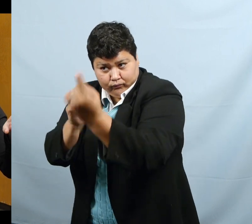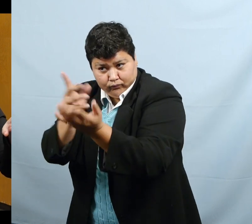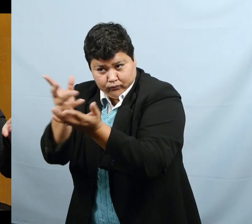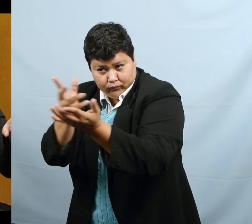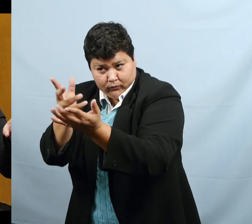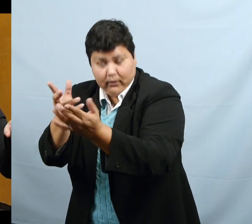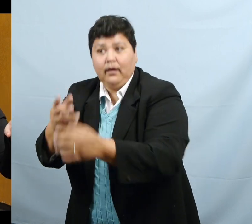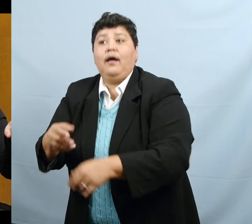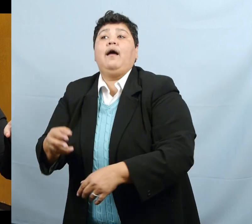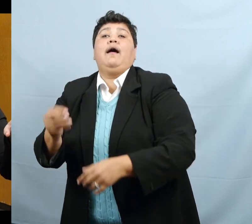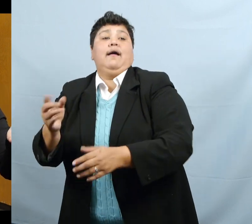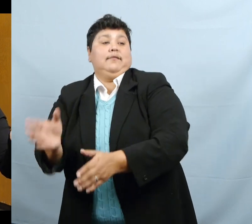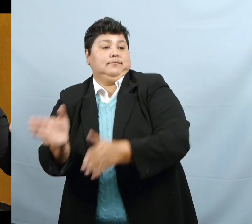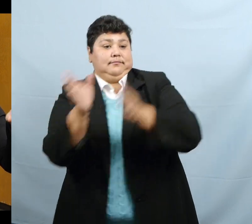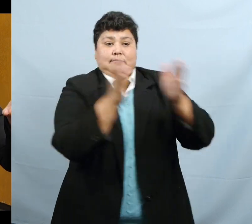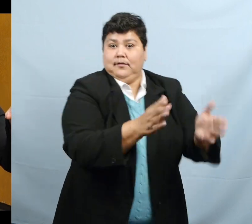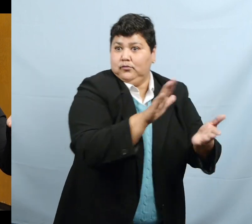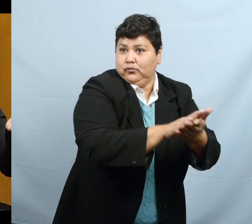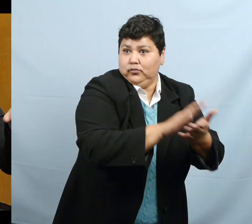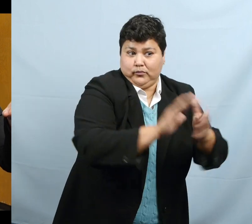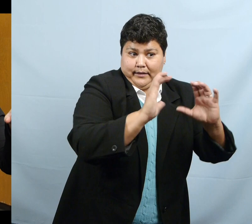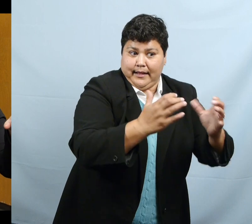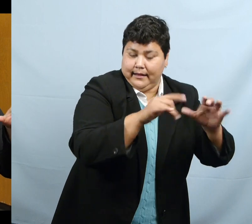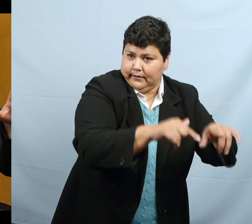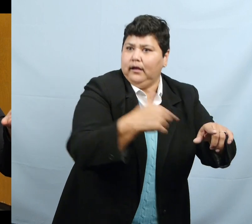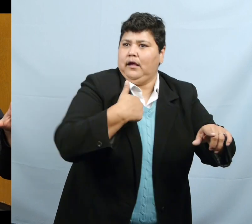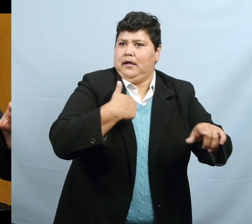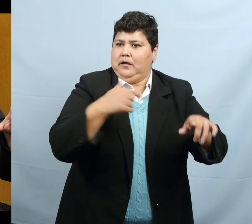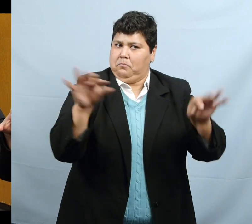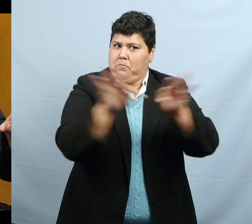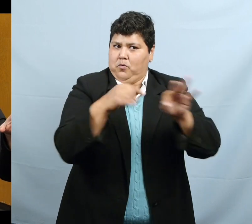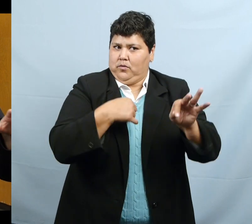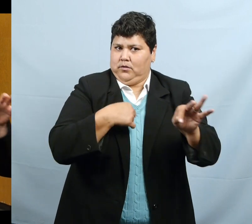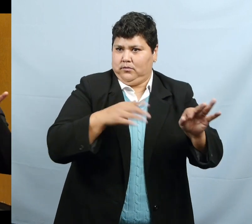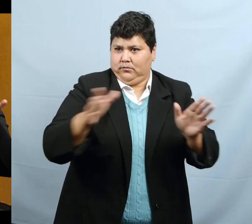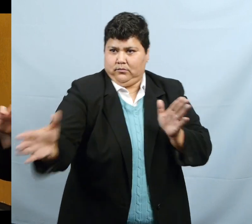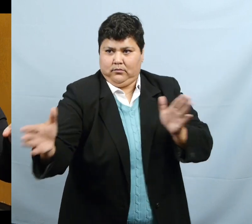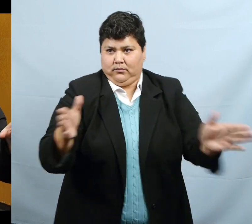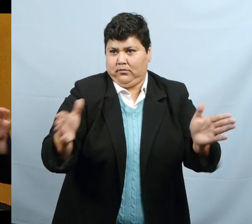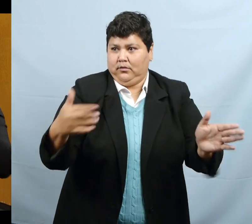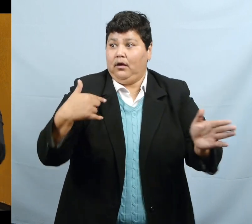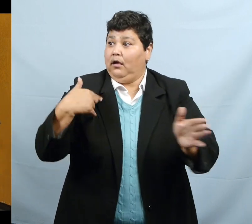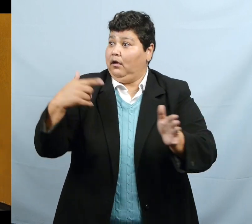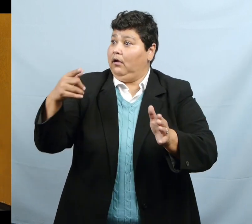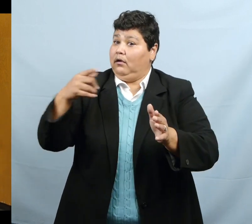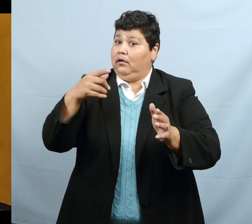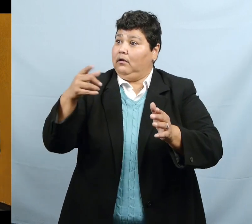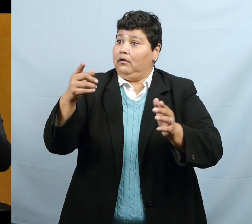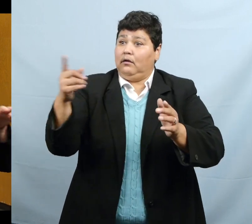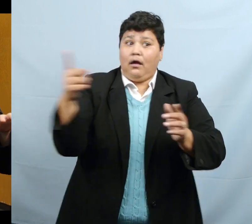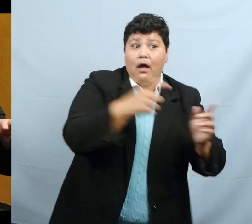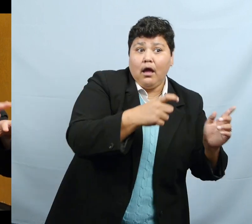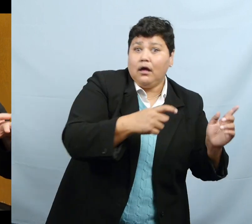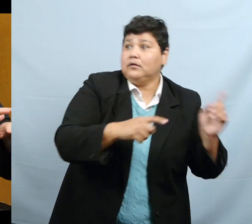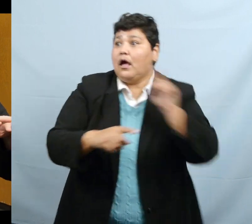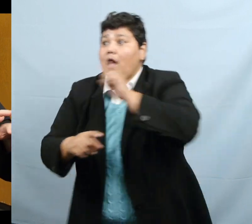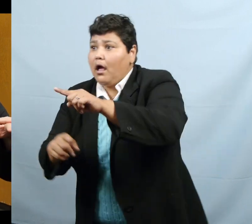and then the class on my right and keep going back and forth so we have a comparison of what's going to happen here.